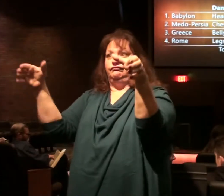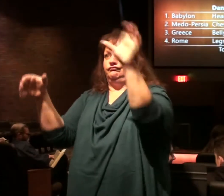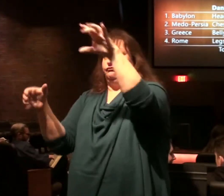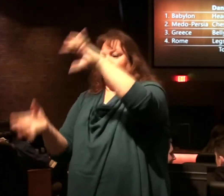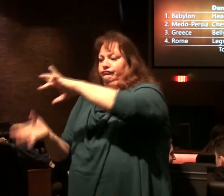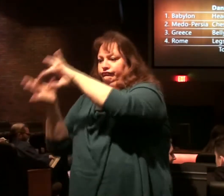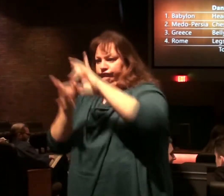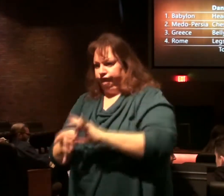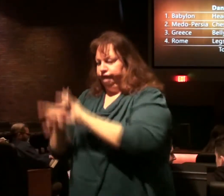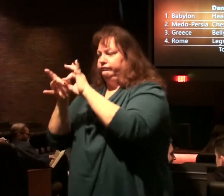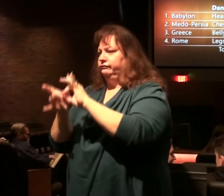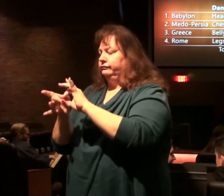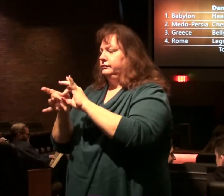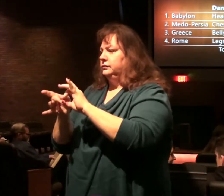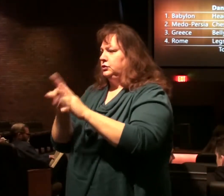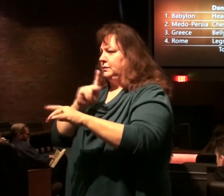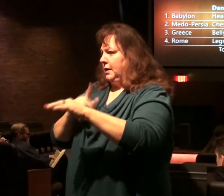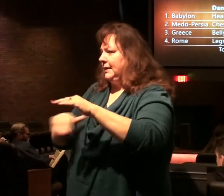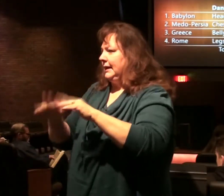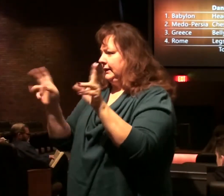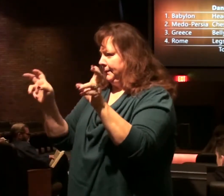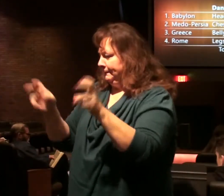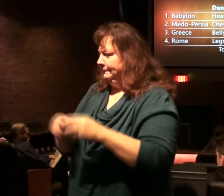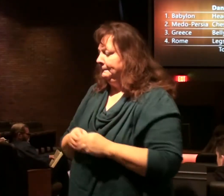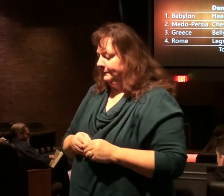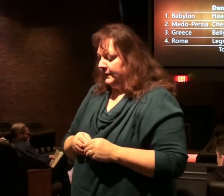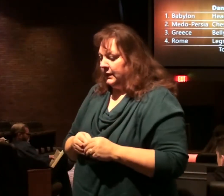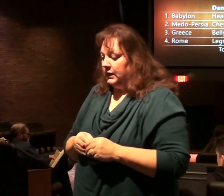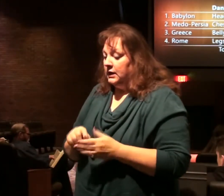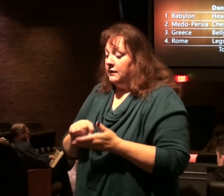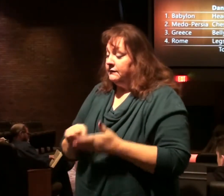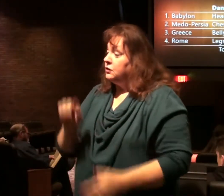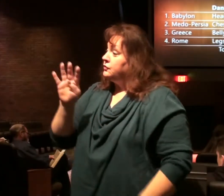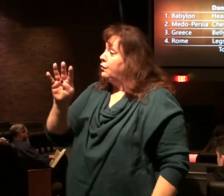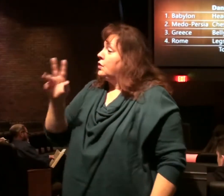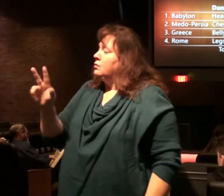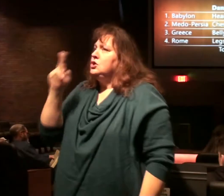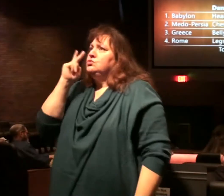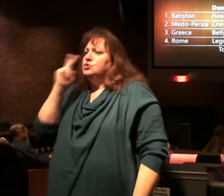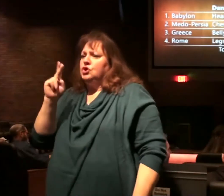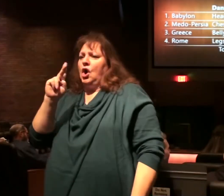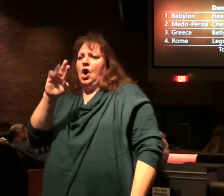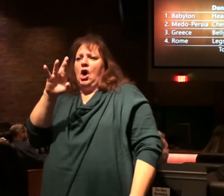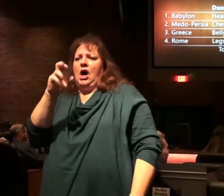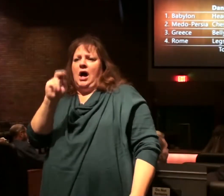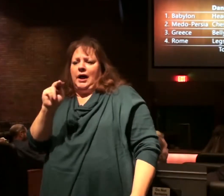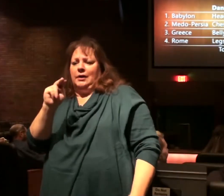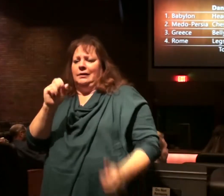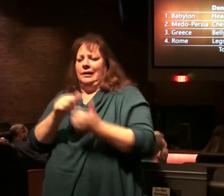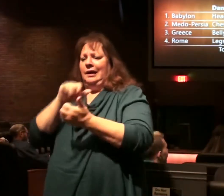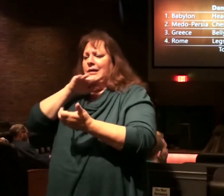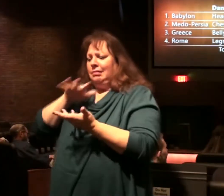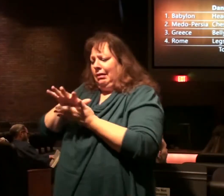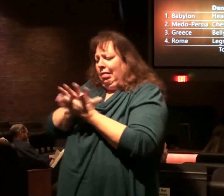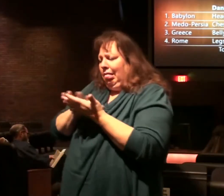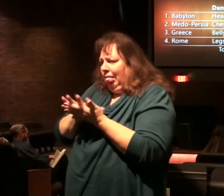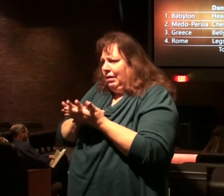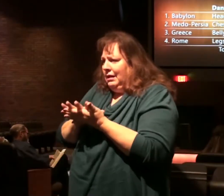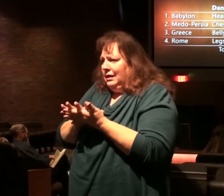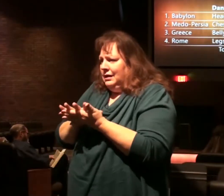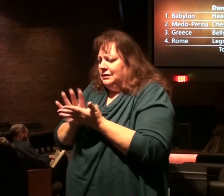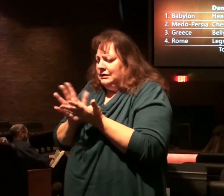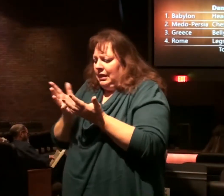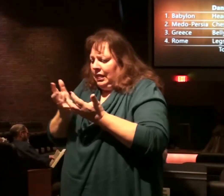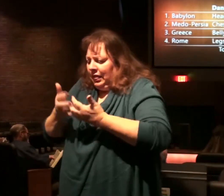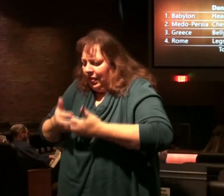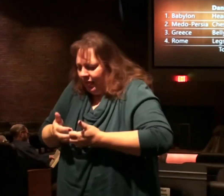put together. So, verse 43, you saw the iron mixed with common clay. They will combine with